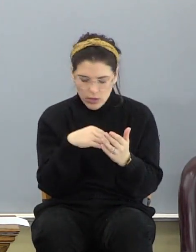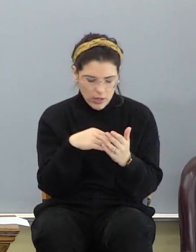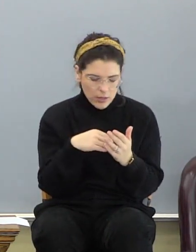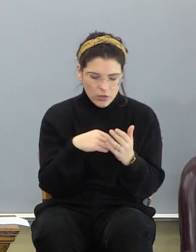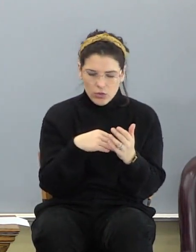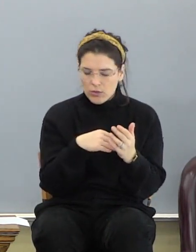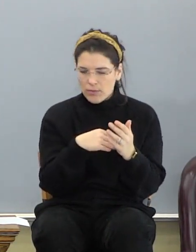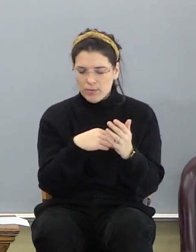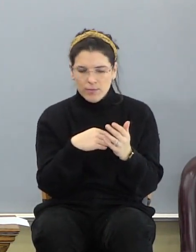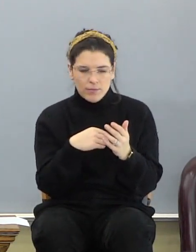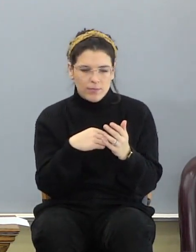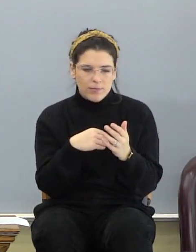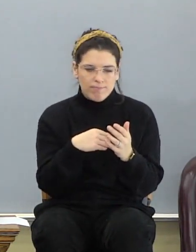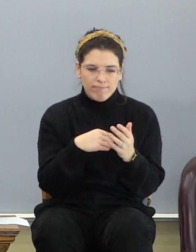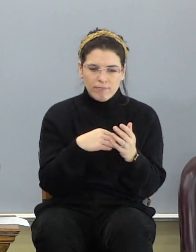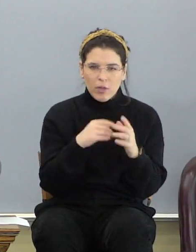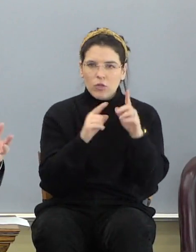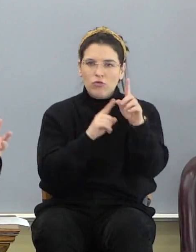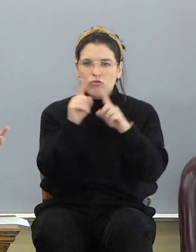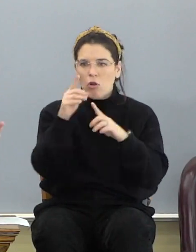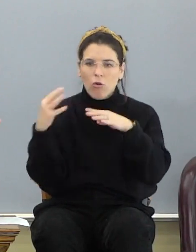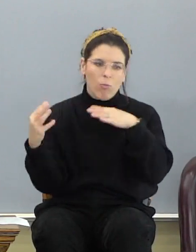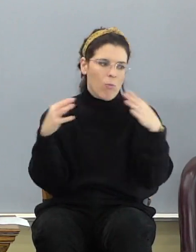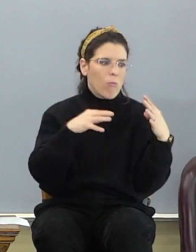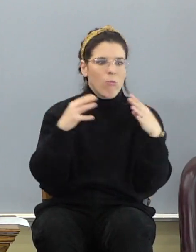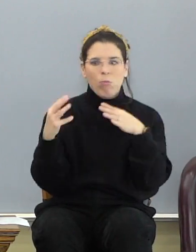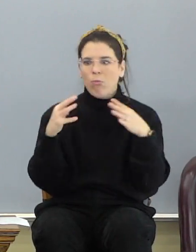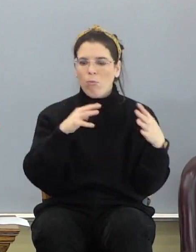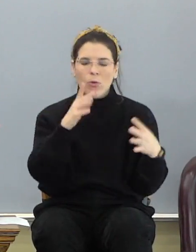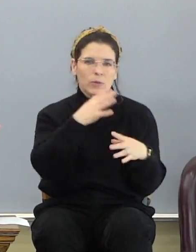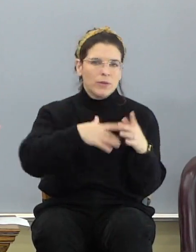weird, Star Wars kind of environment.